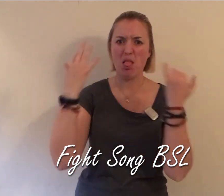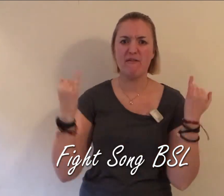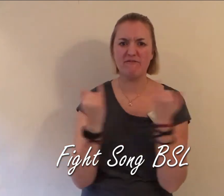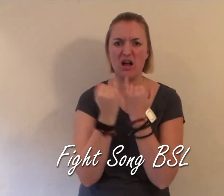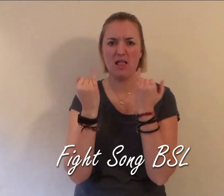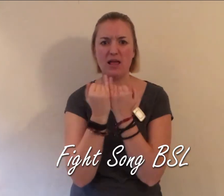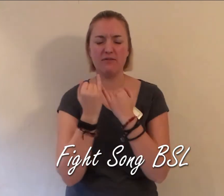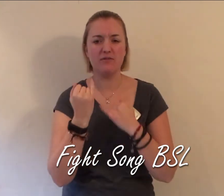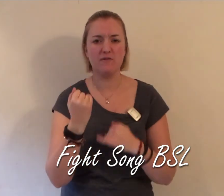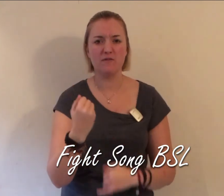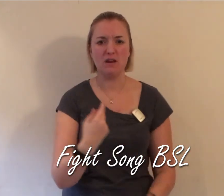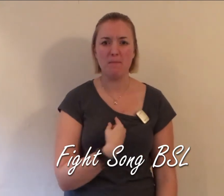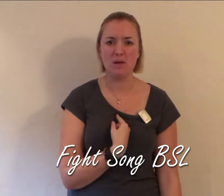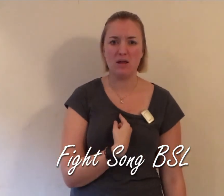of fight left in me